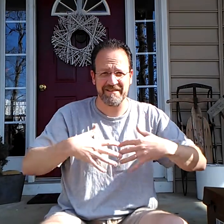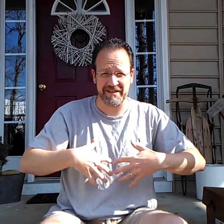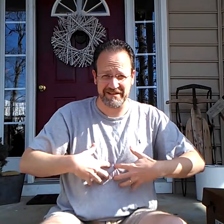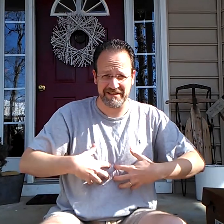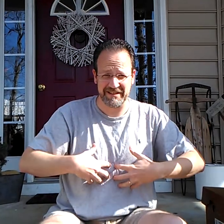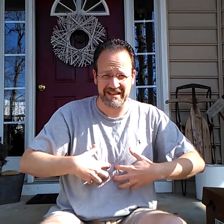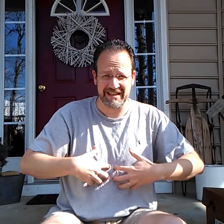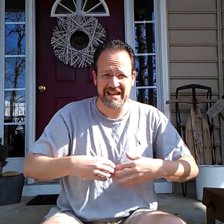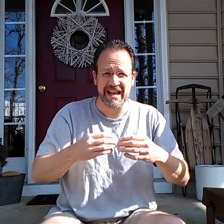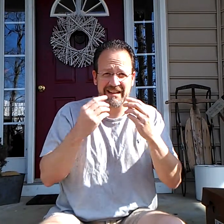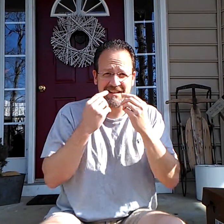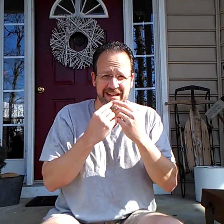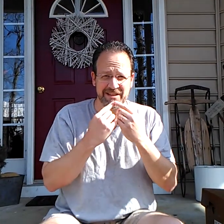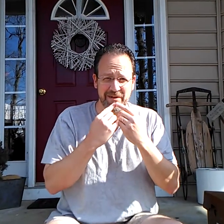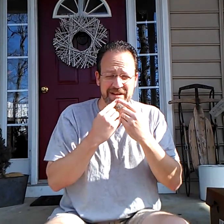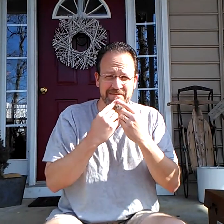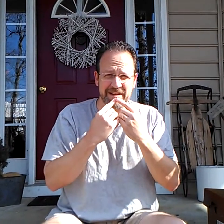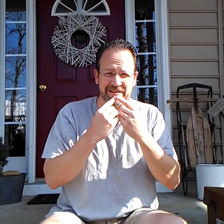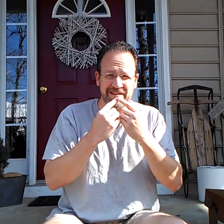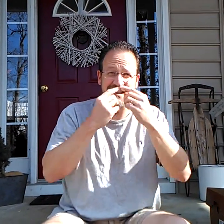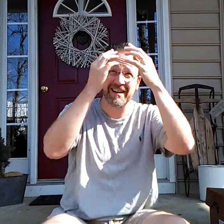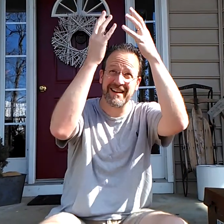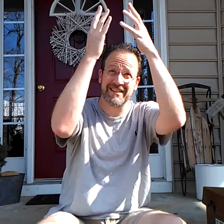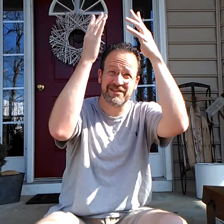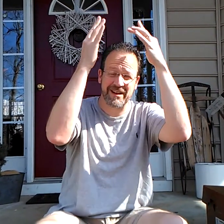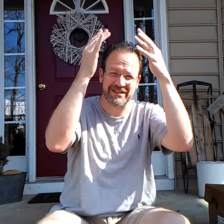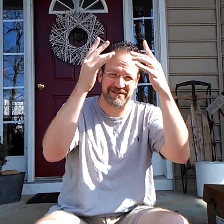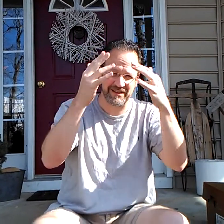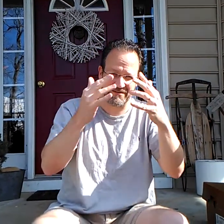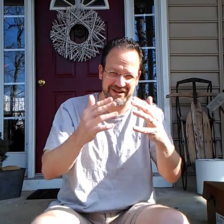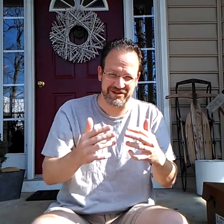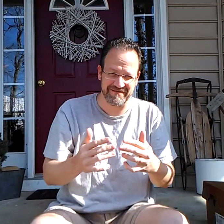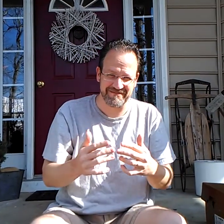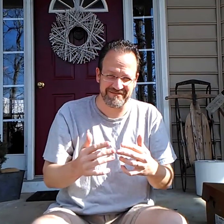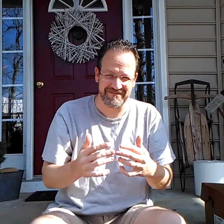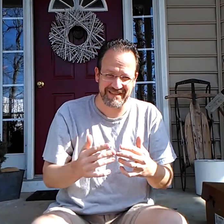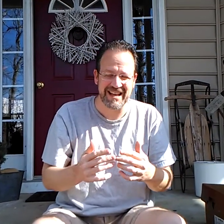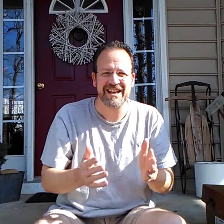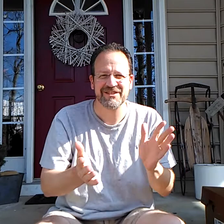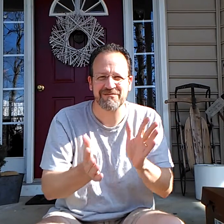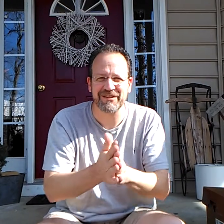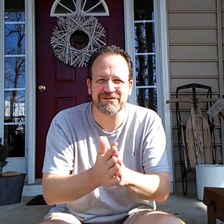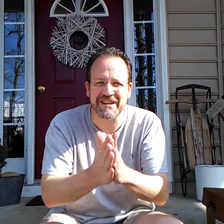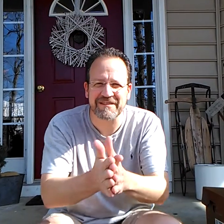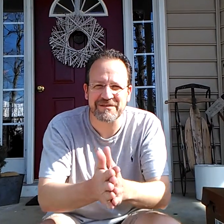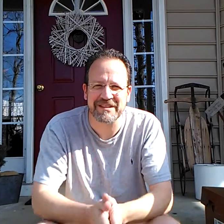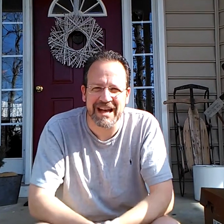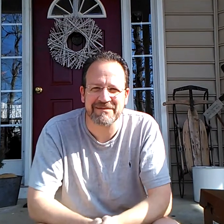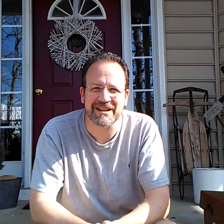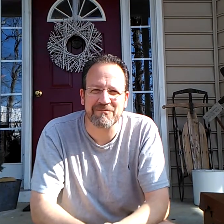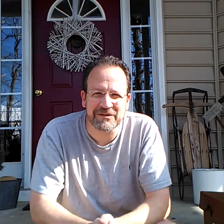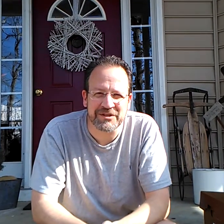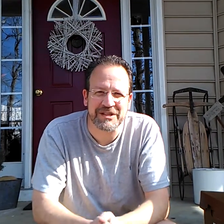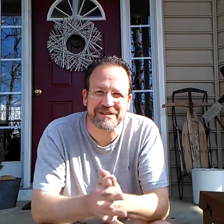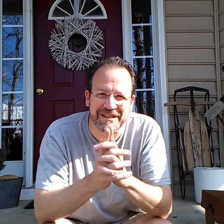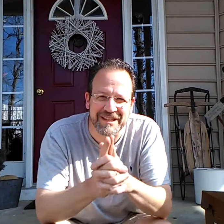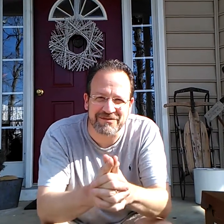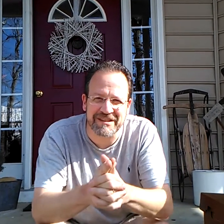filled. Testimony of Peter. Transfiguration. So run through that a few times and we'll see you this